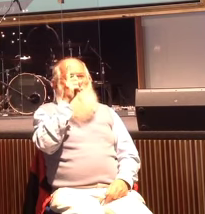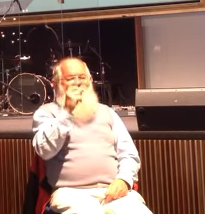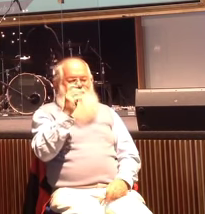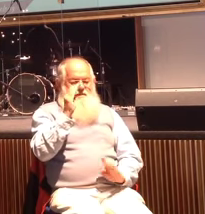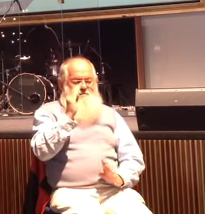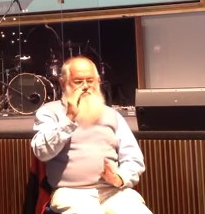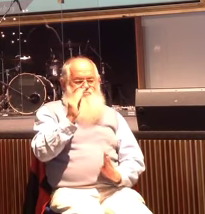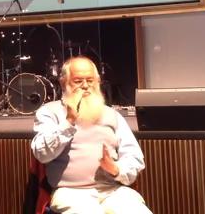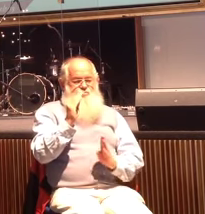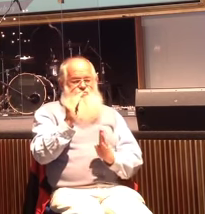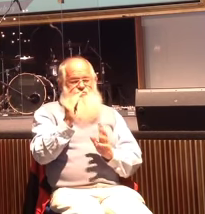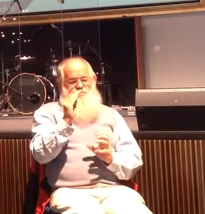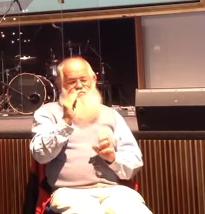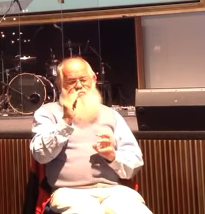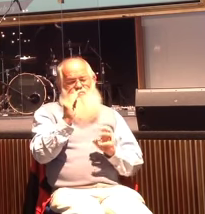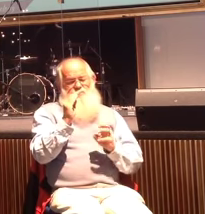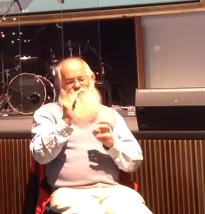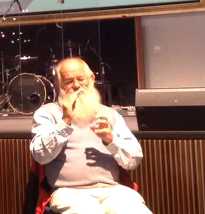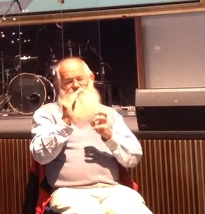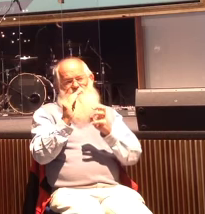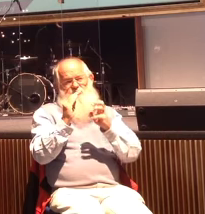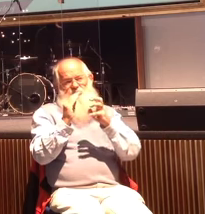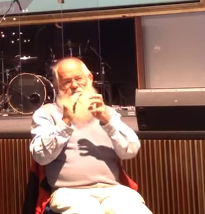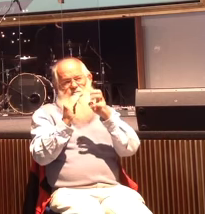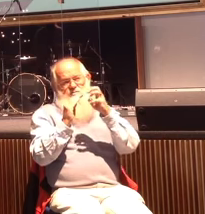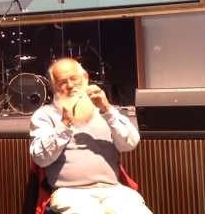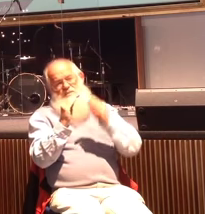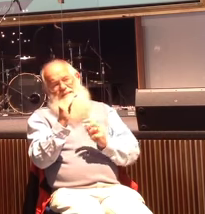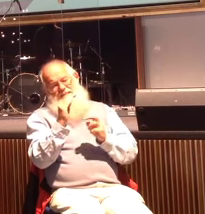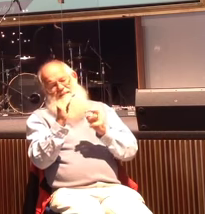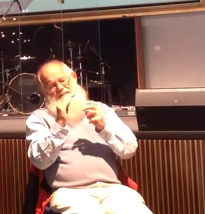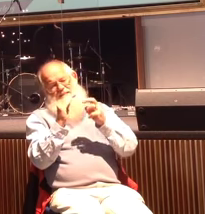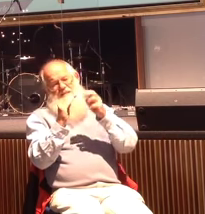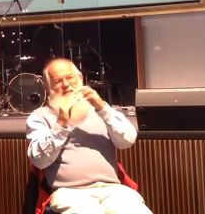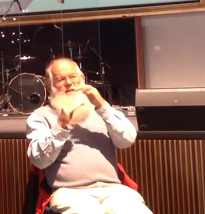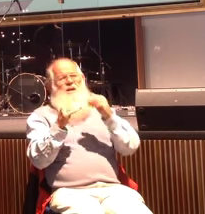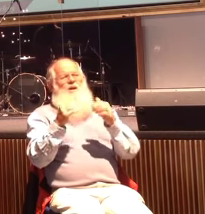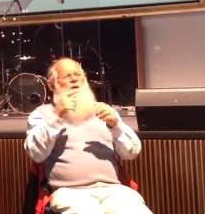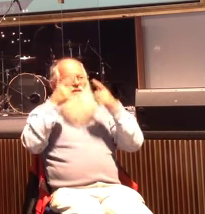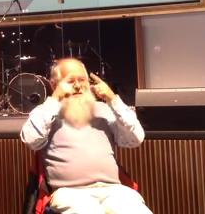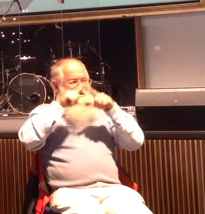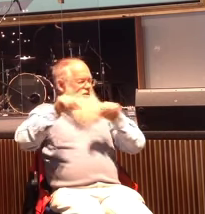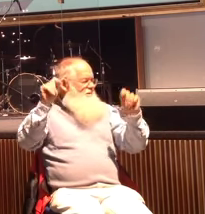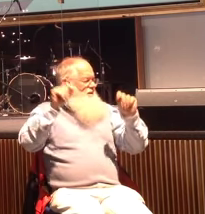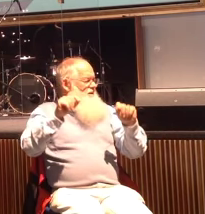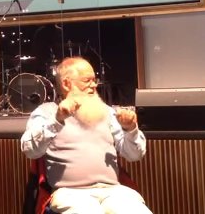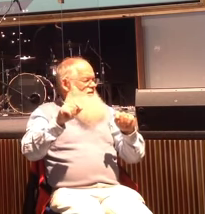to it and that's where there was all these Japanese gunners and it's all going down and it was the Battle of Okinawa